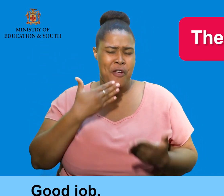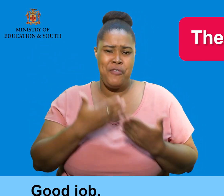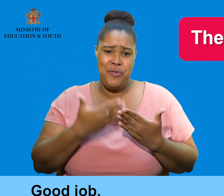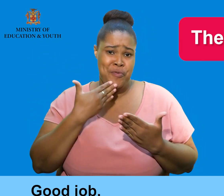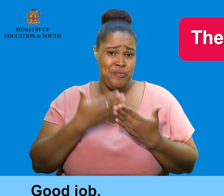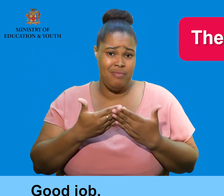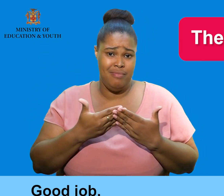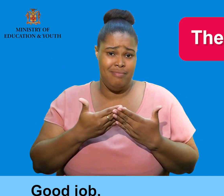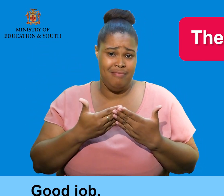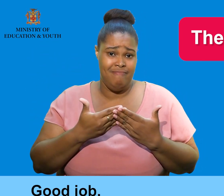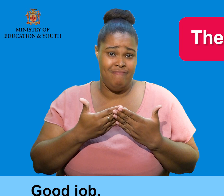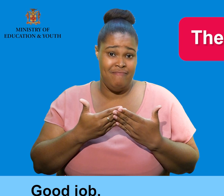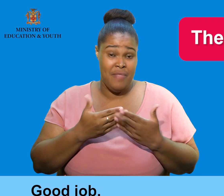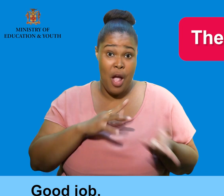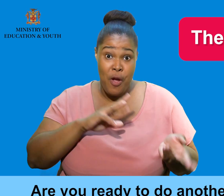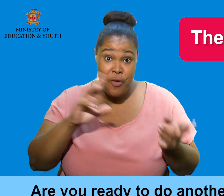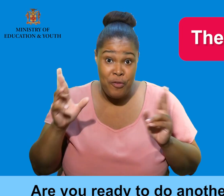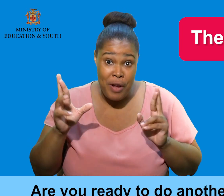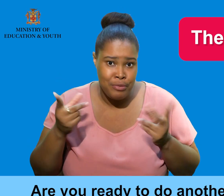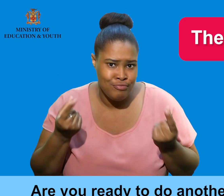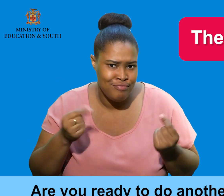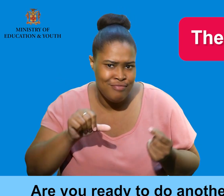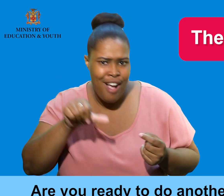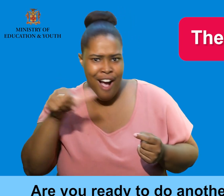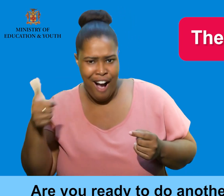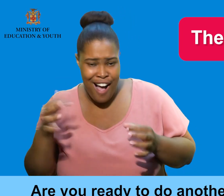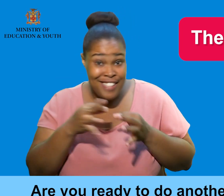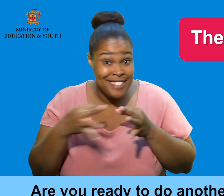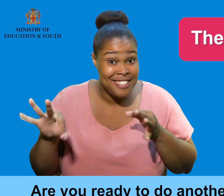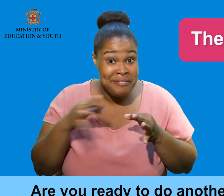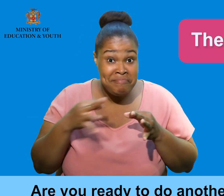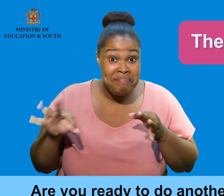Good job. Are you ready to do another sentence?